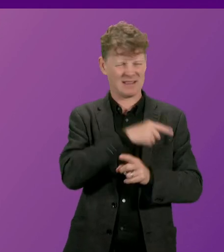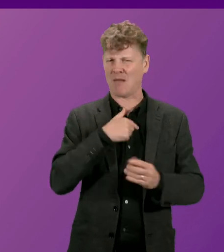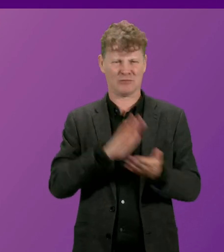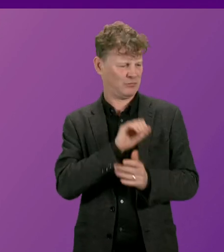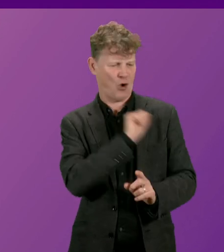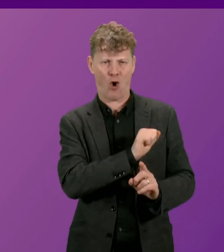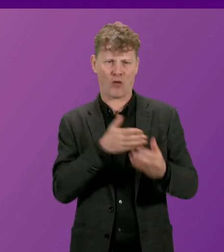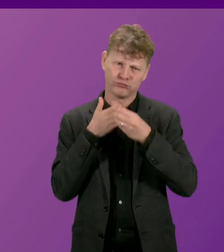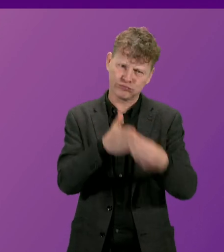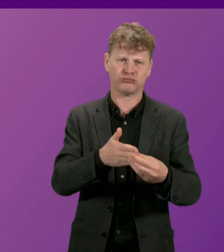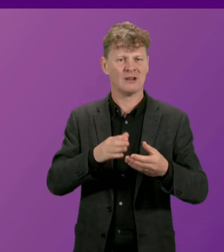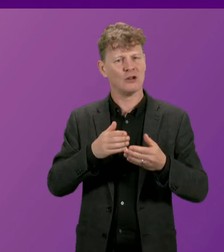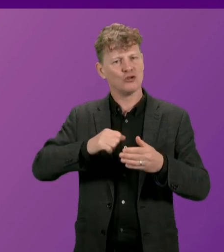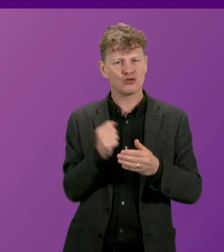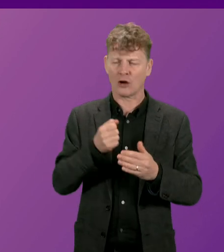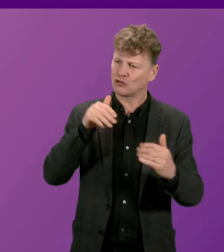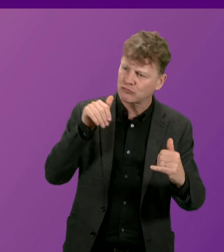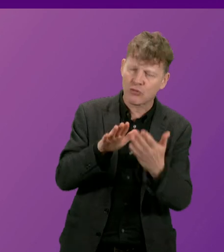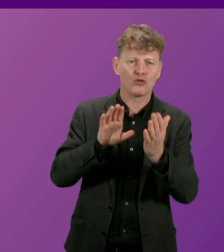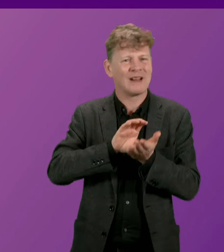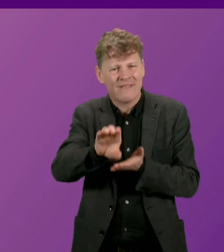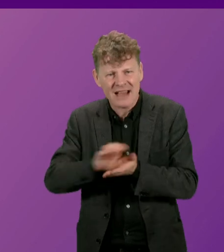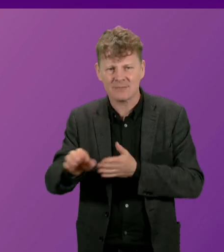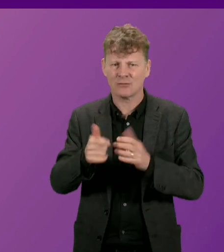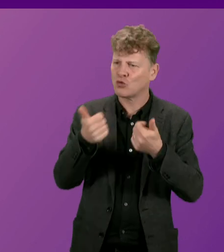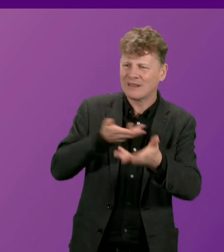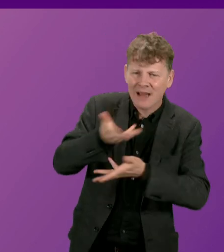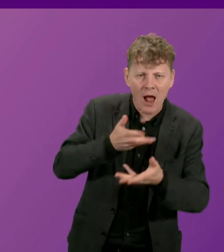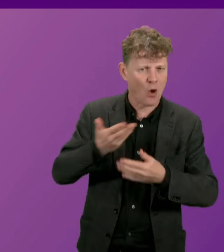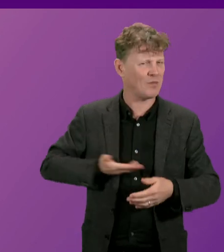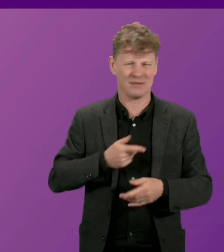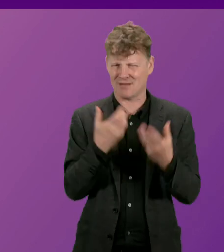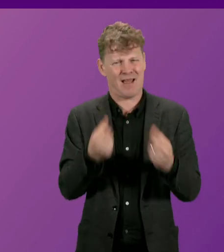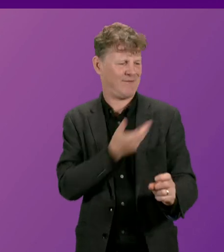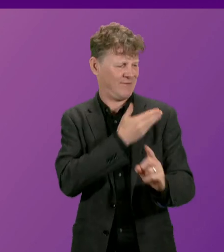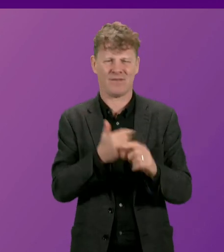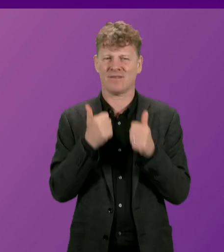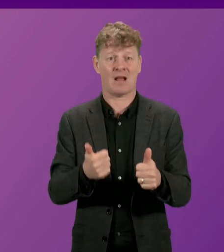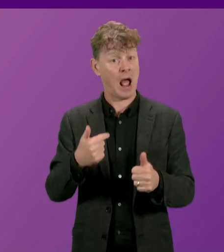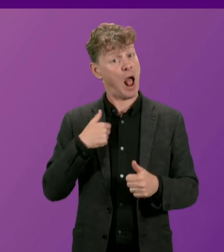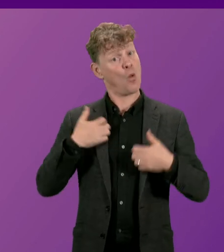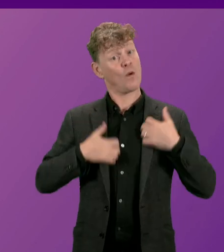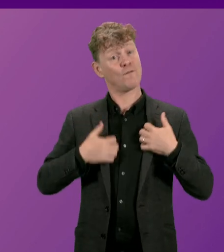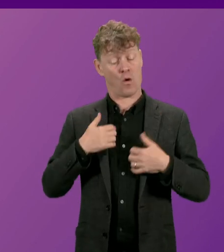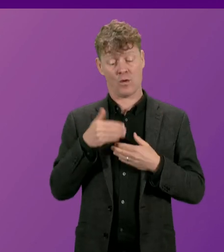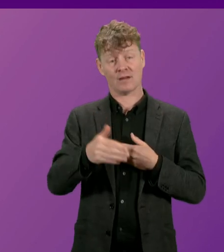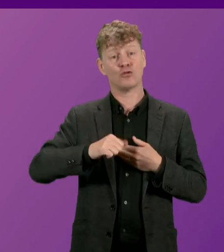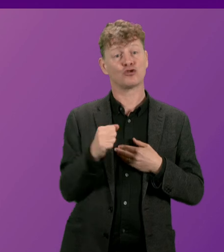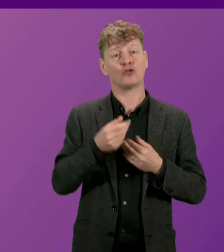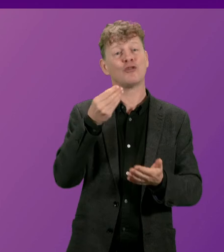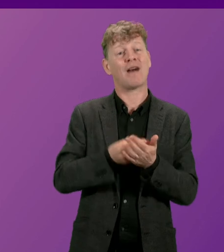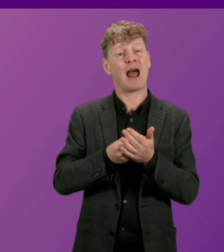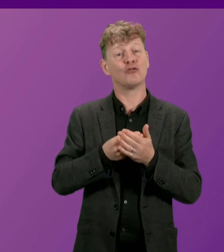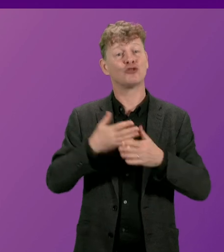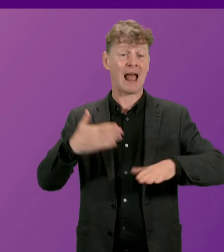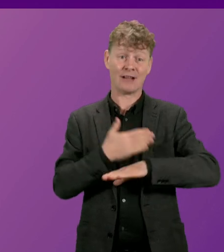Government's approach to investment, the dialogue with business. I look forward to discussing these issues when I attend the Scottish Financial Enterprise